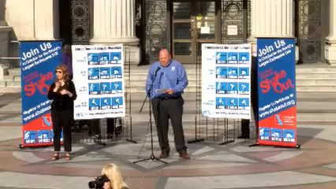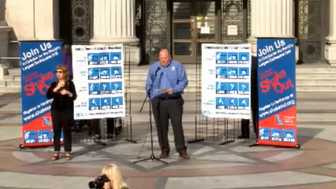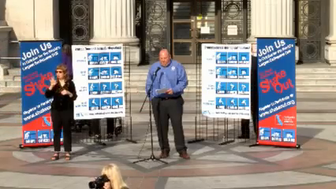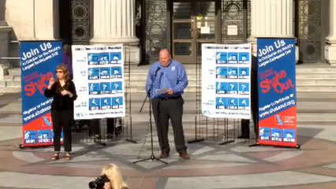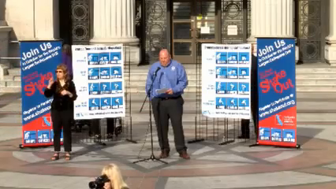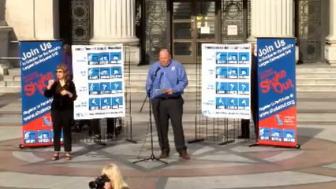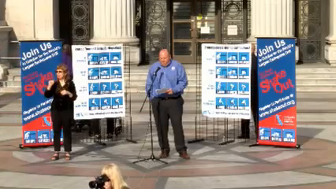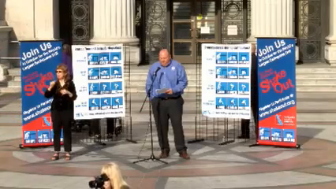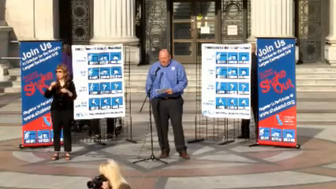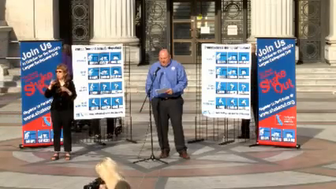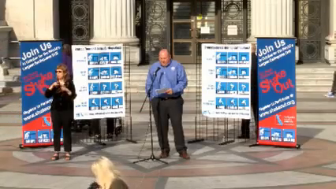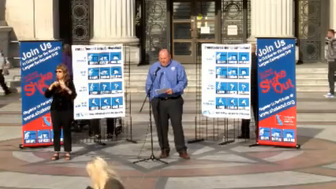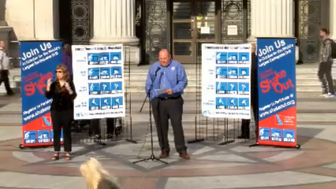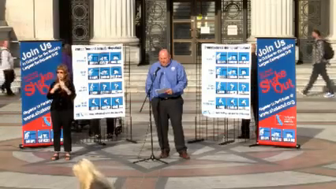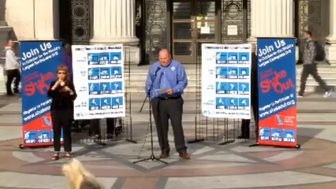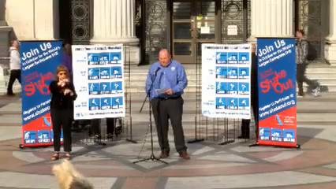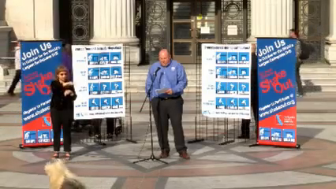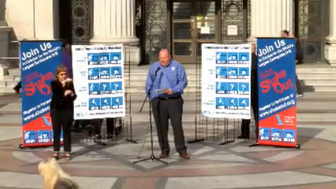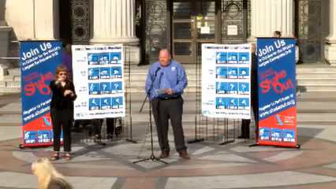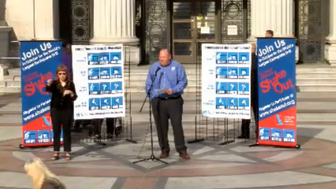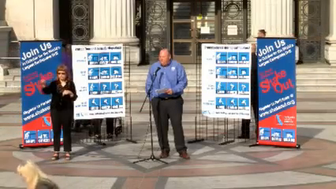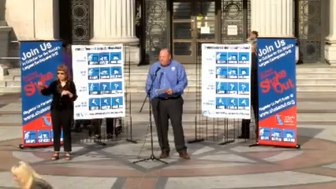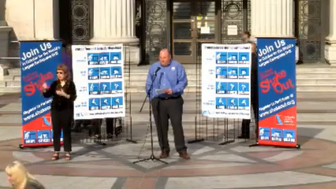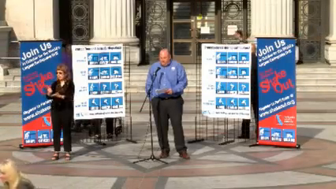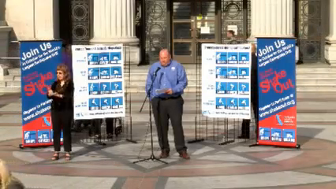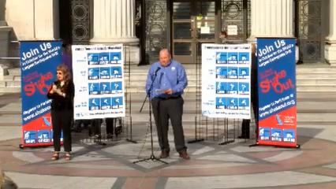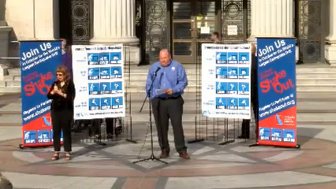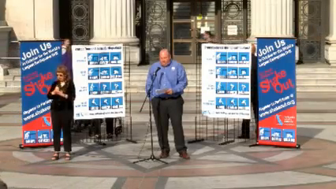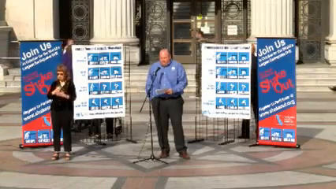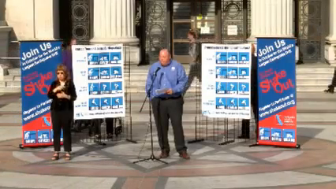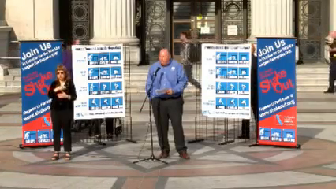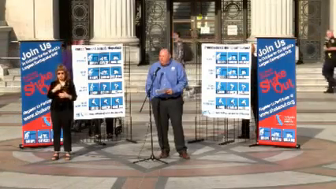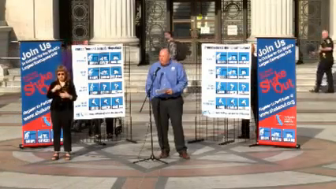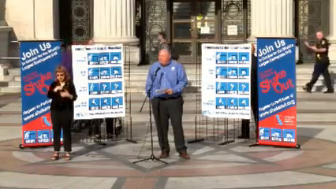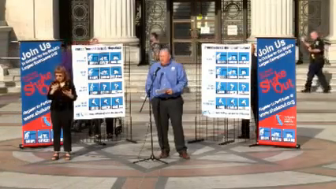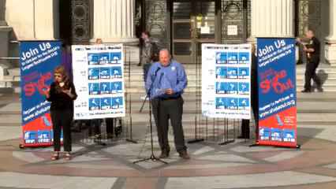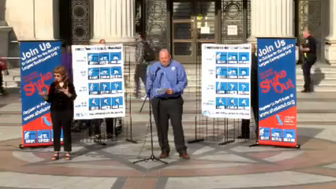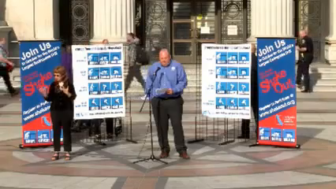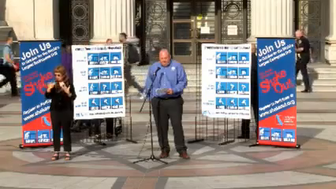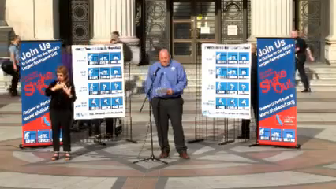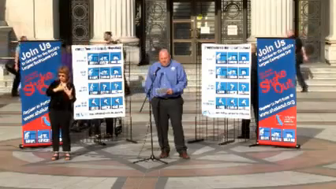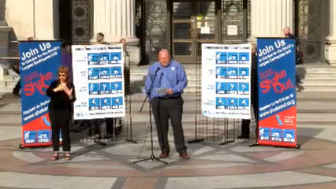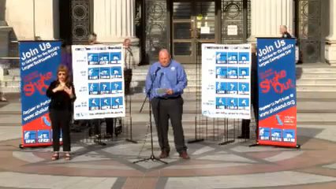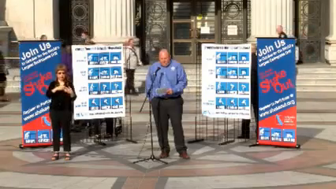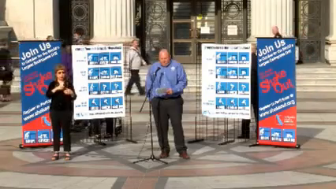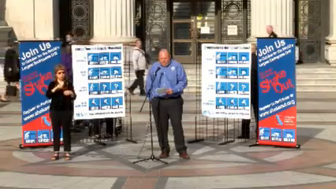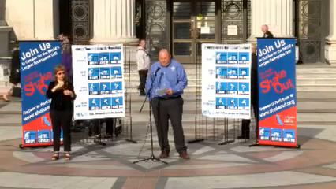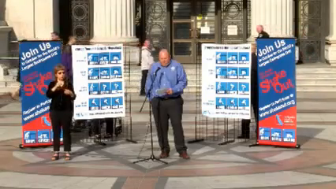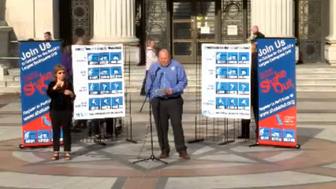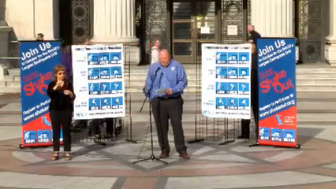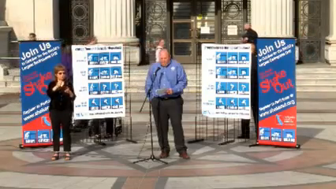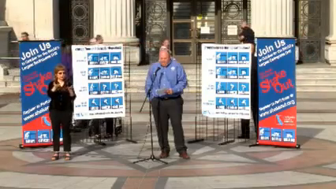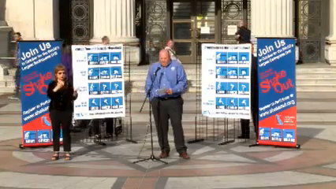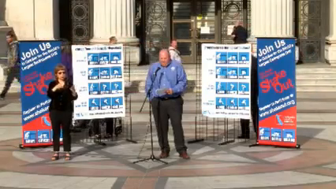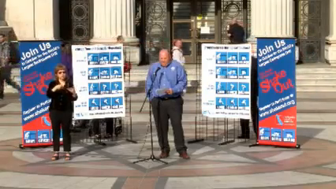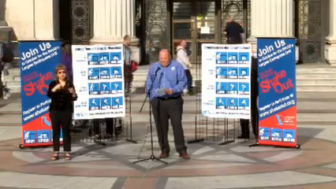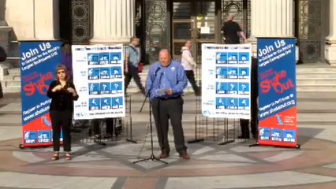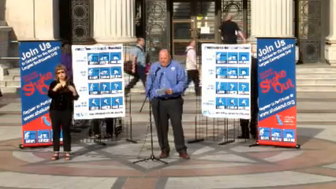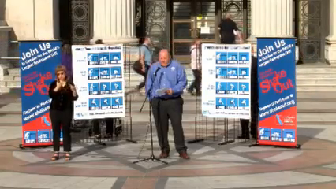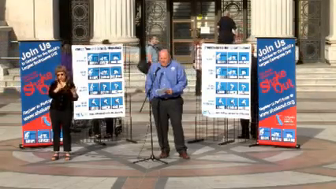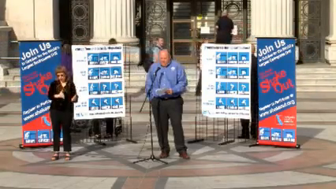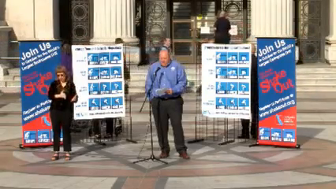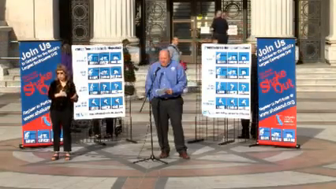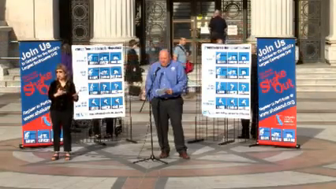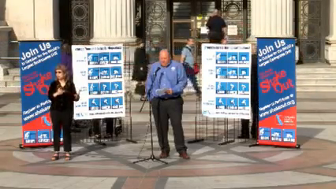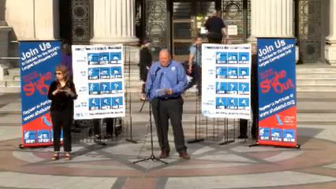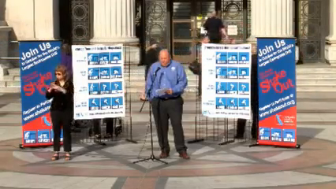help FEMA harness the assets that disability advocates and service providers bring to the table. This is a powerful message and